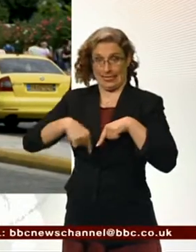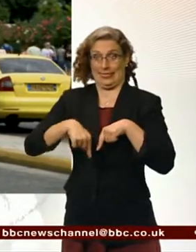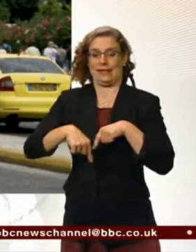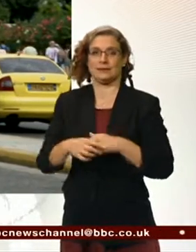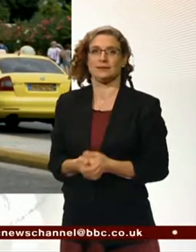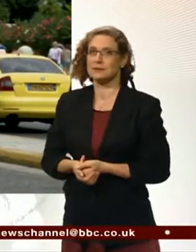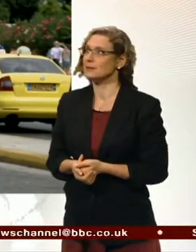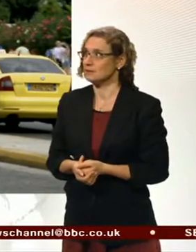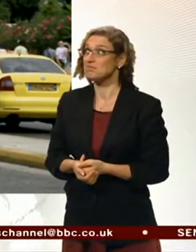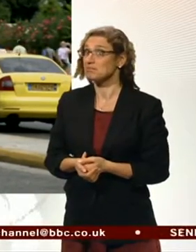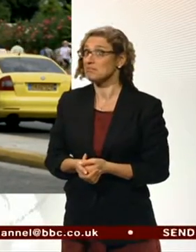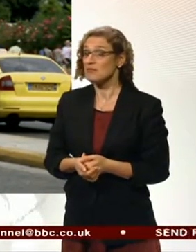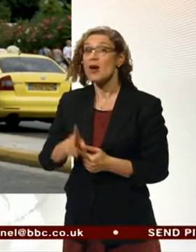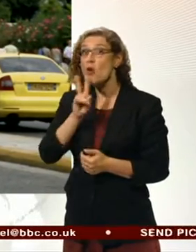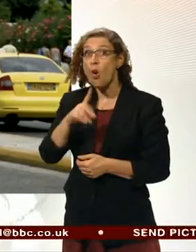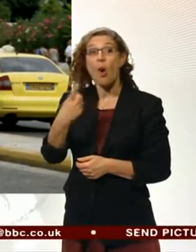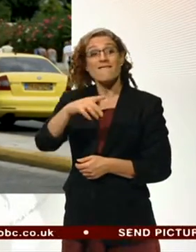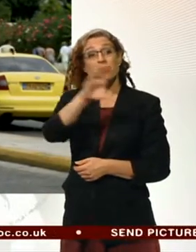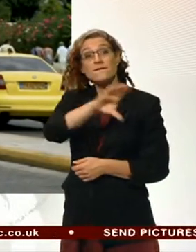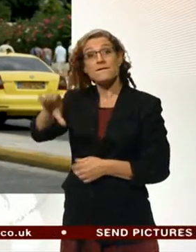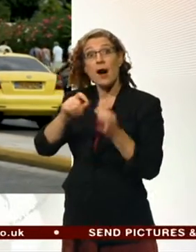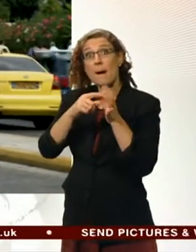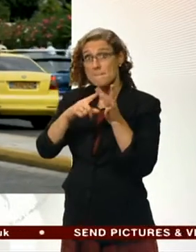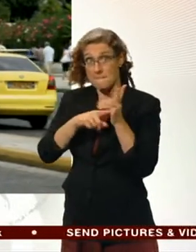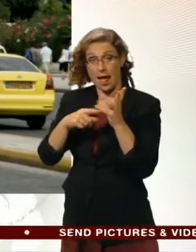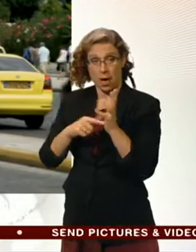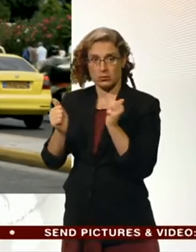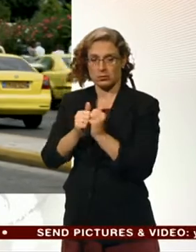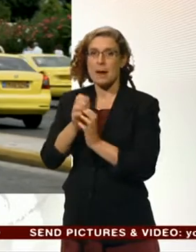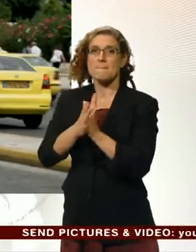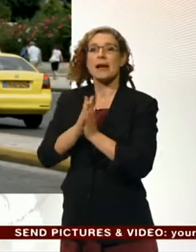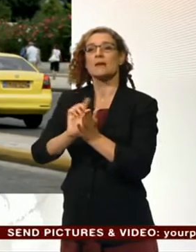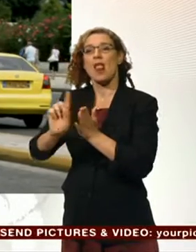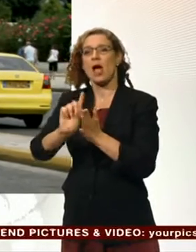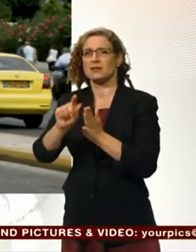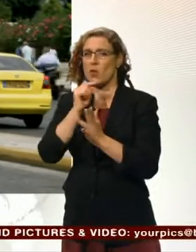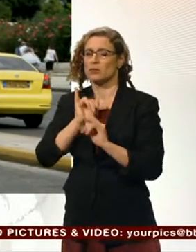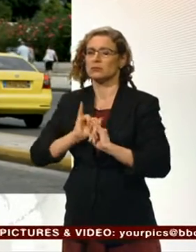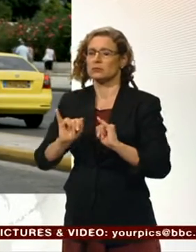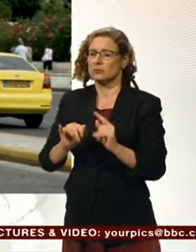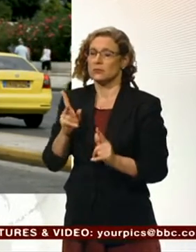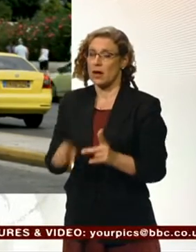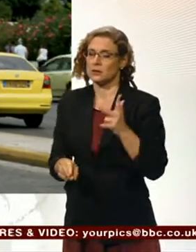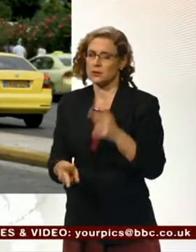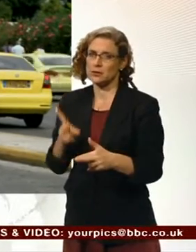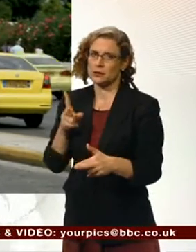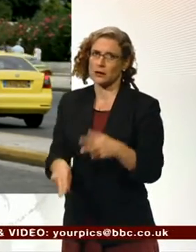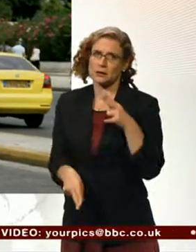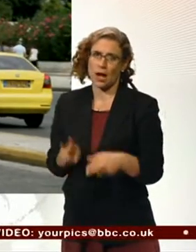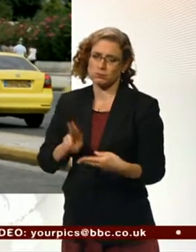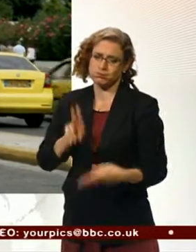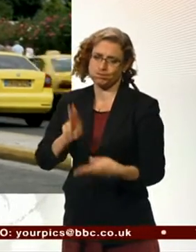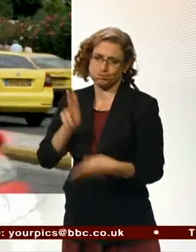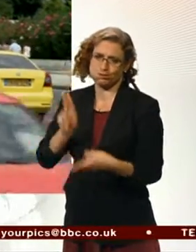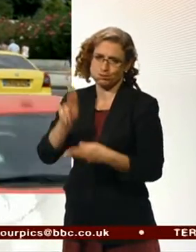bailout goes ahead, everyone knows there's a lot more pain coming down the road. The reforms that Greece must undertake will